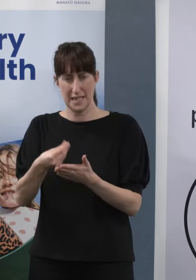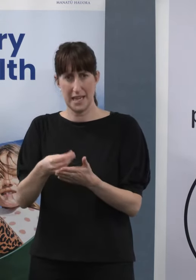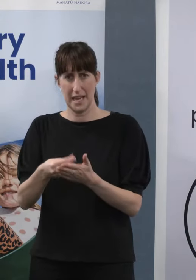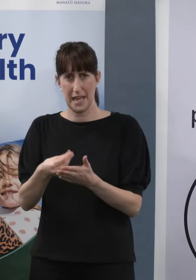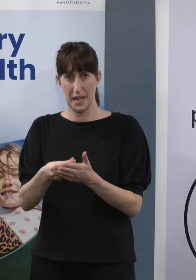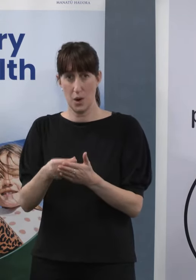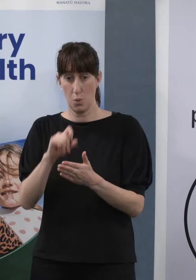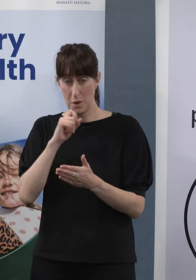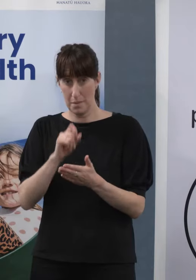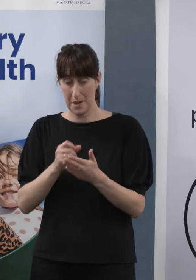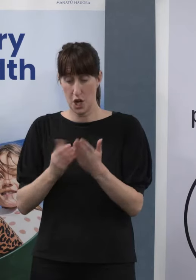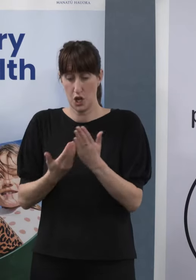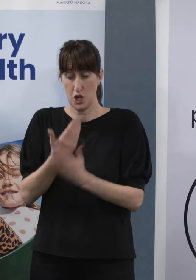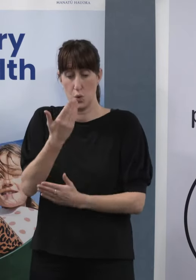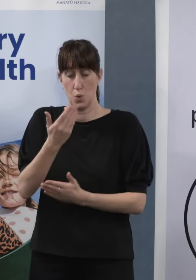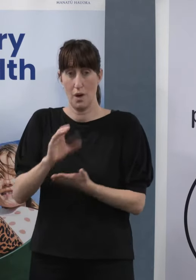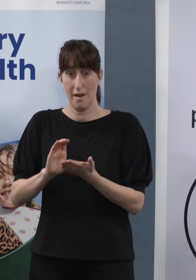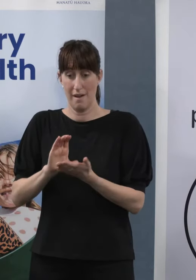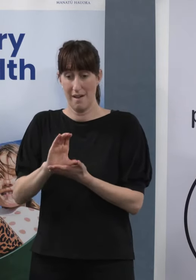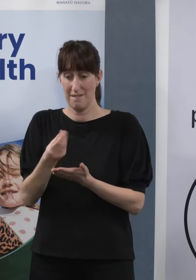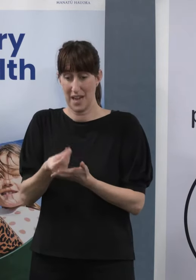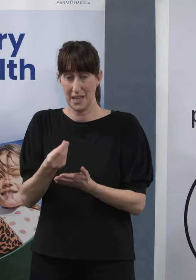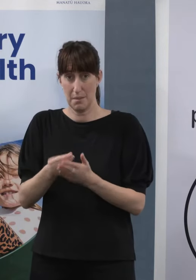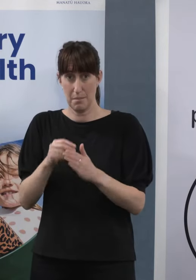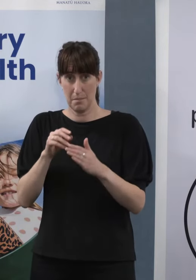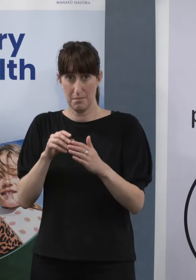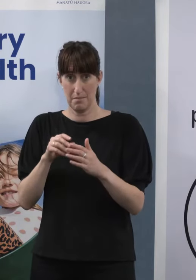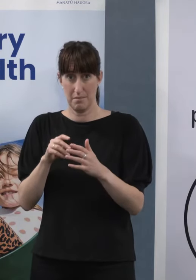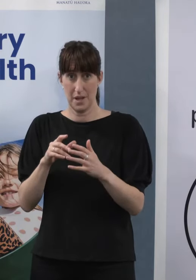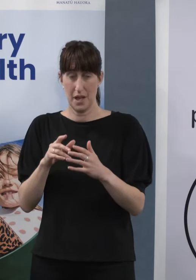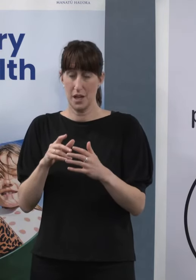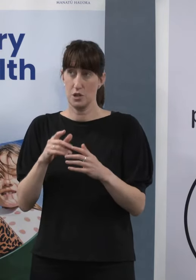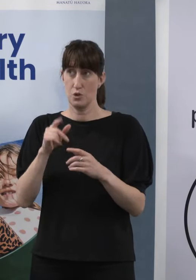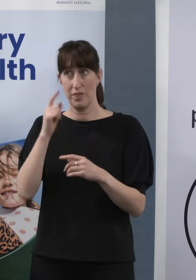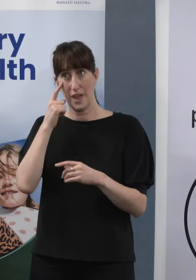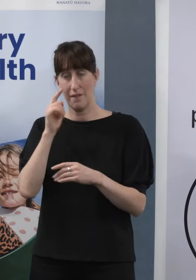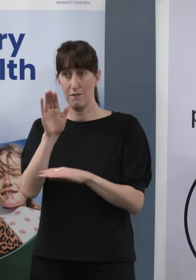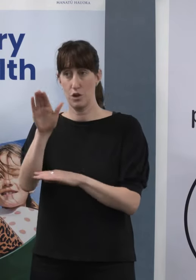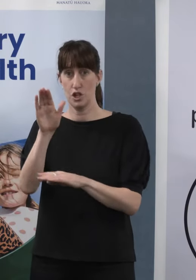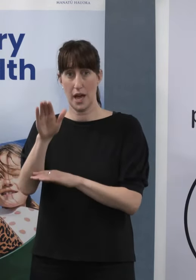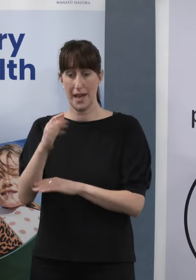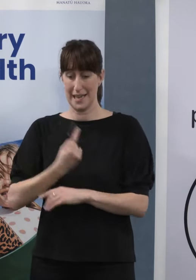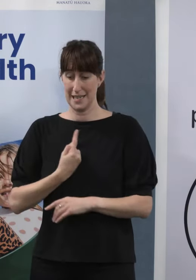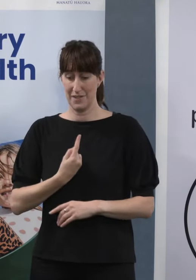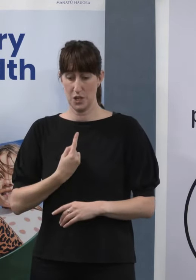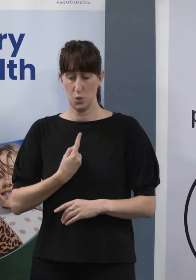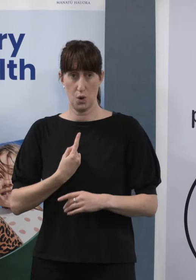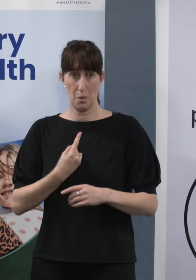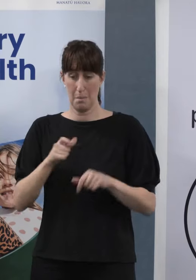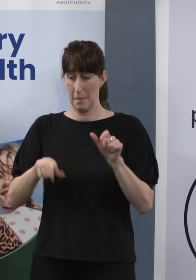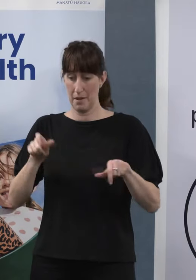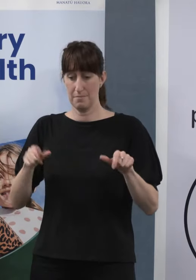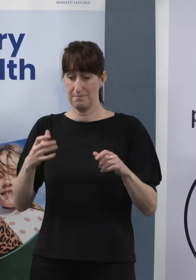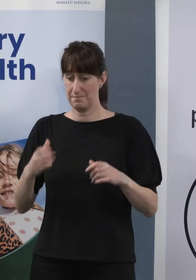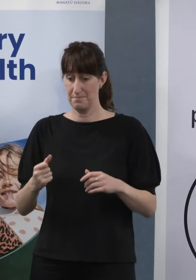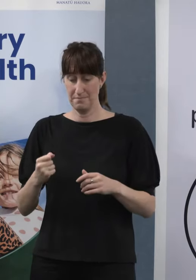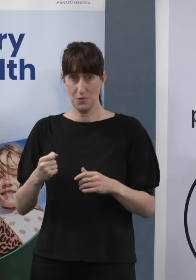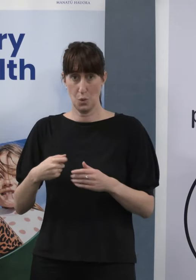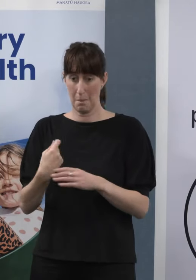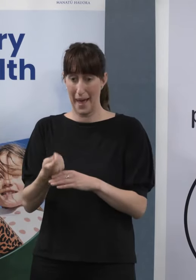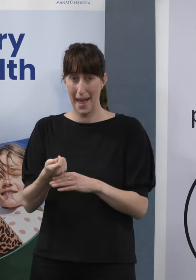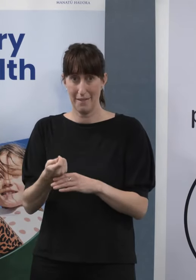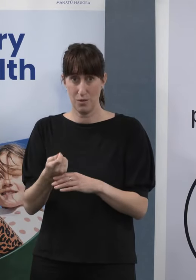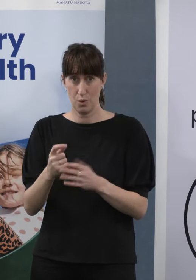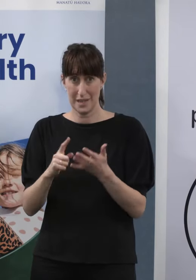Do you envisage people eventually paying for COVID tests at the level of the individual? There is no intention to